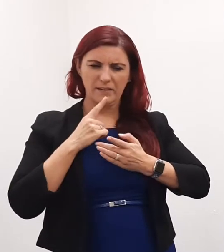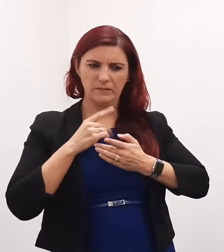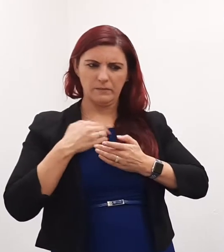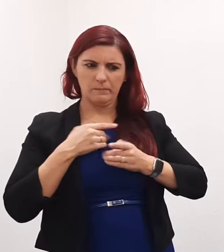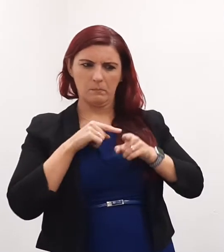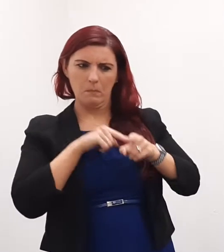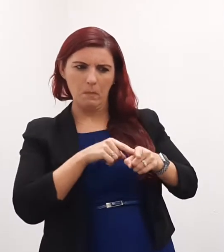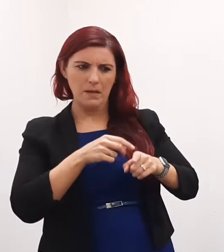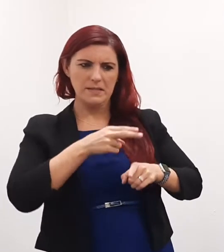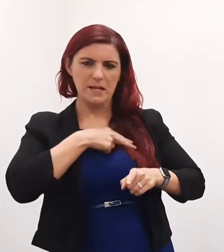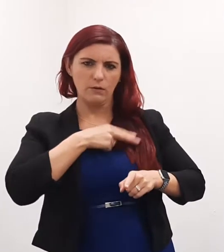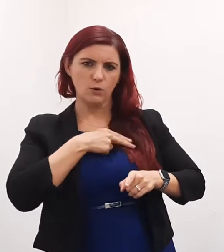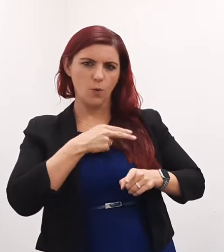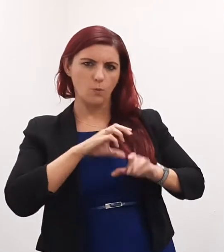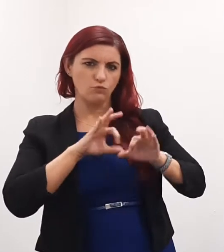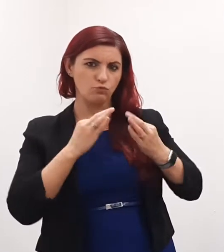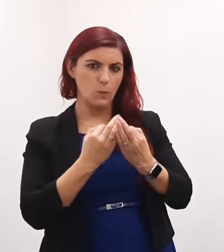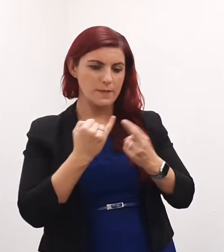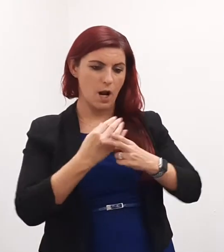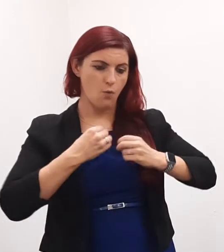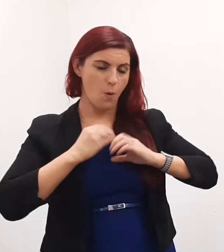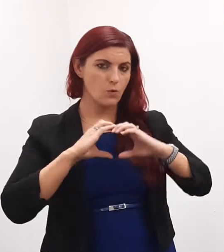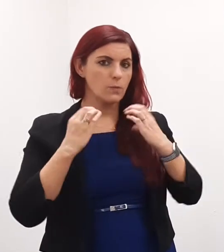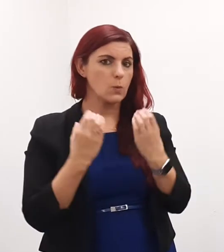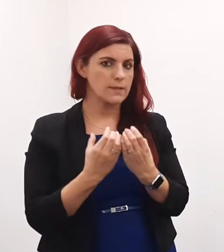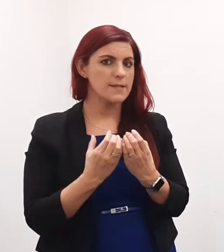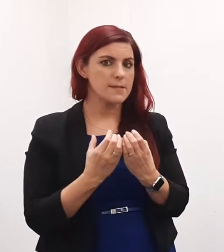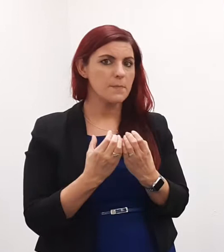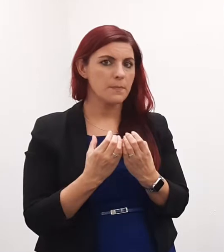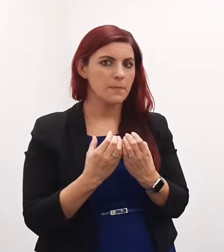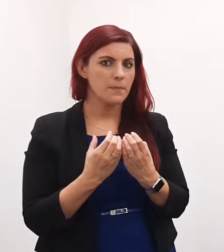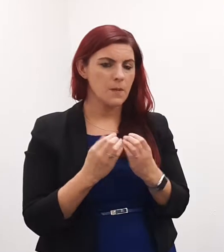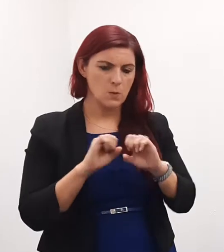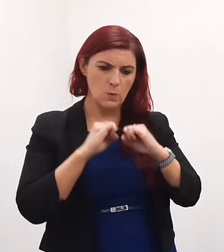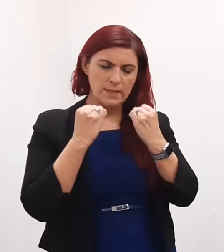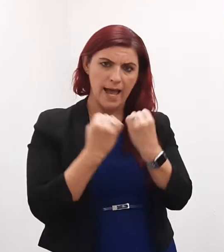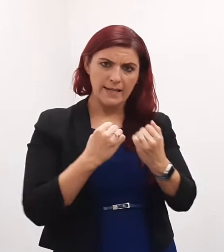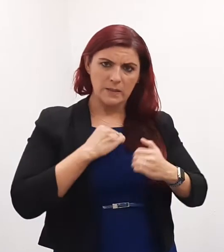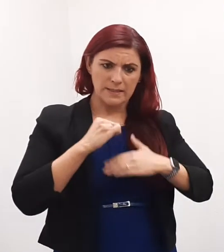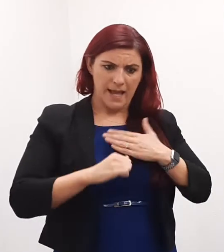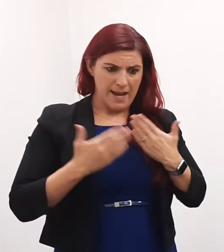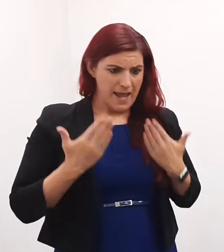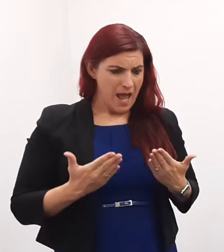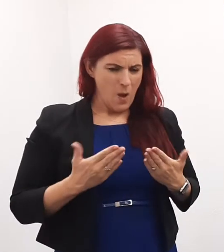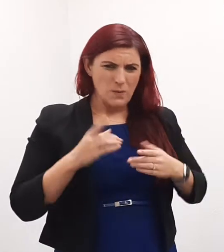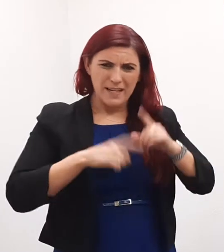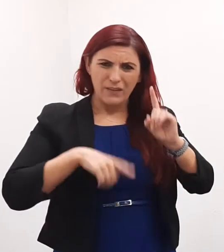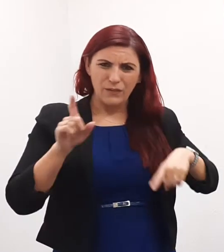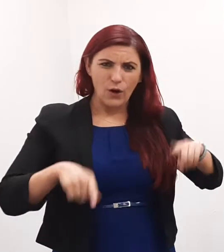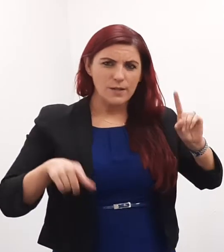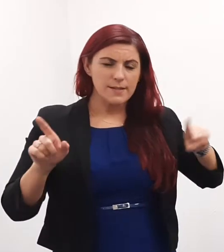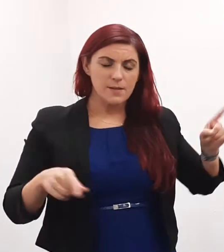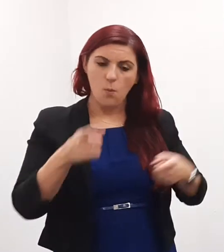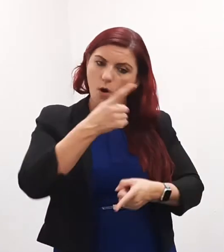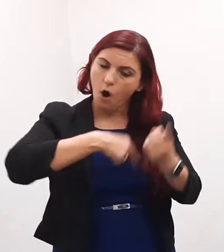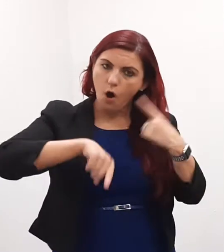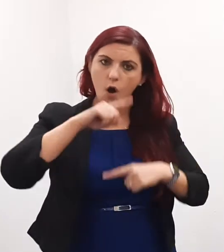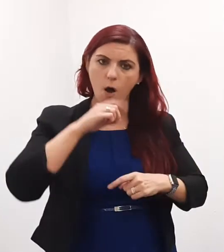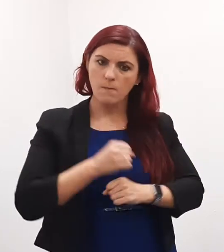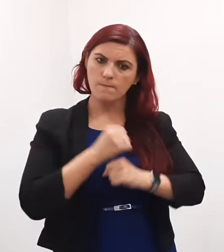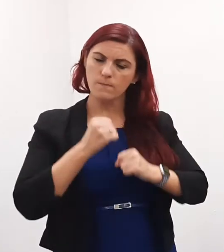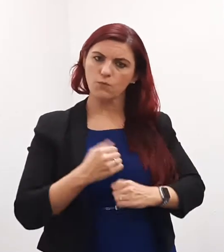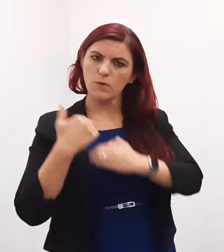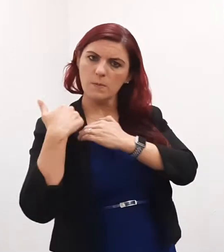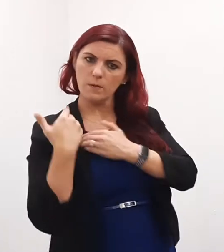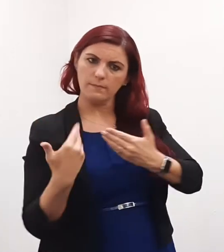individuals and groups within our communities. Society today is more diverse than ever and we all have a part to play in creating a rich